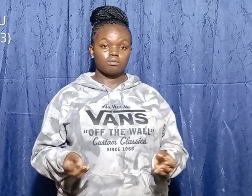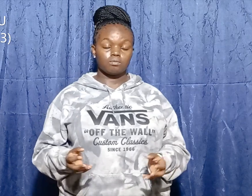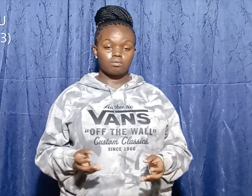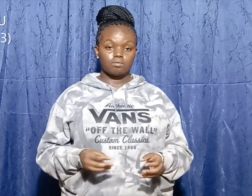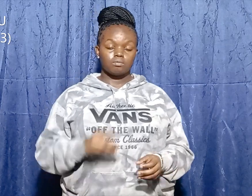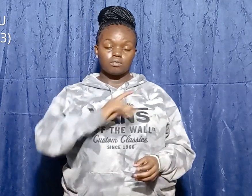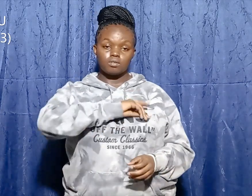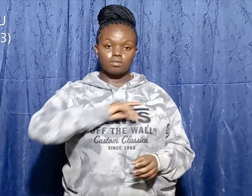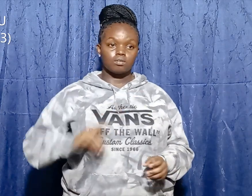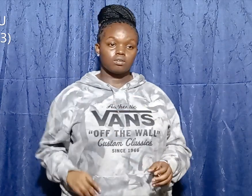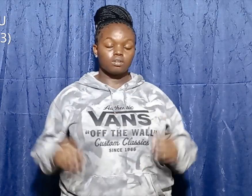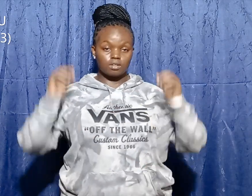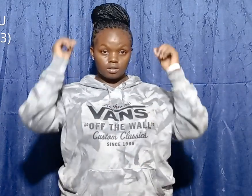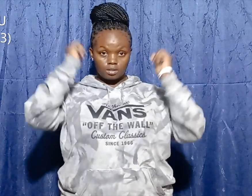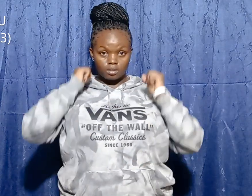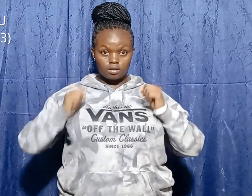sword, and knife.